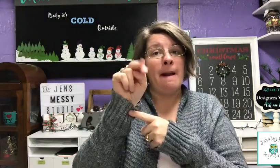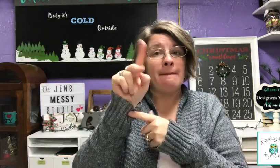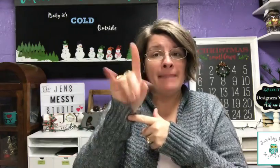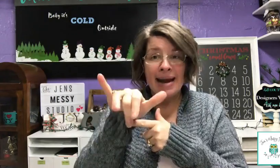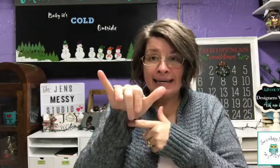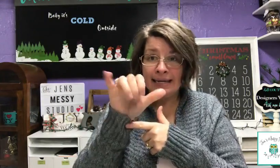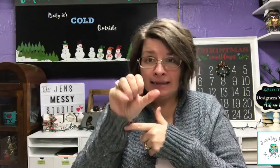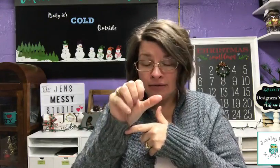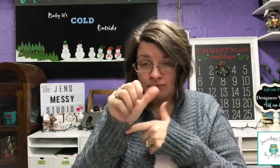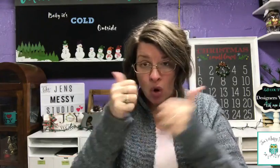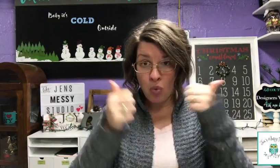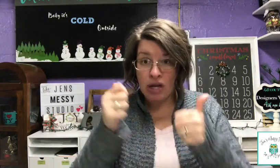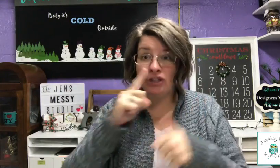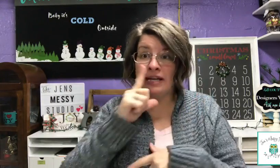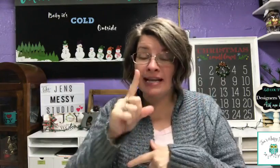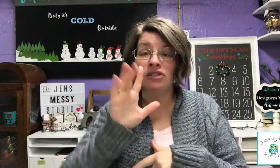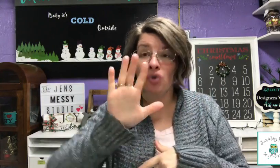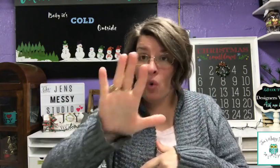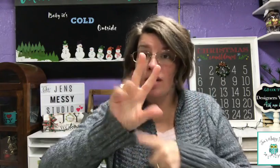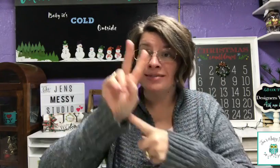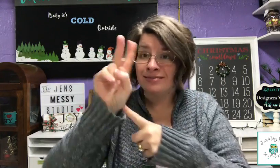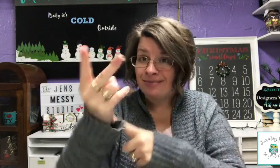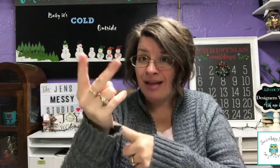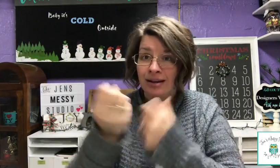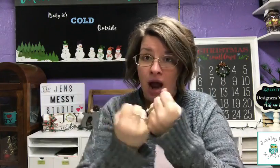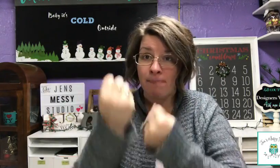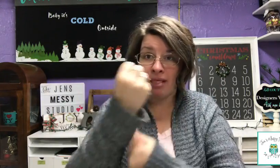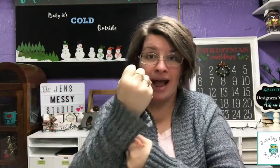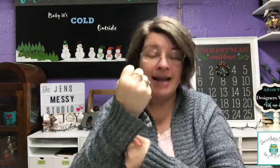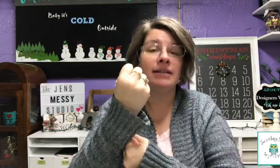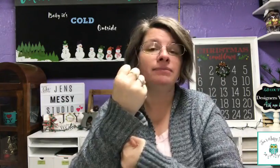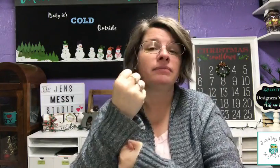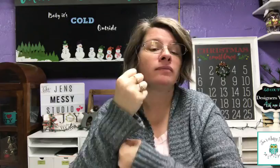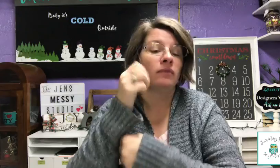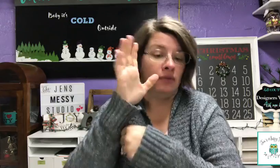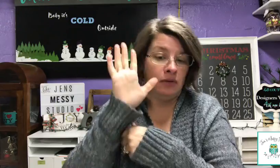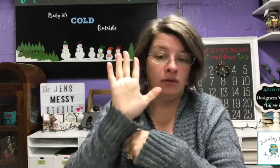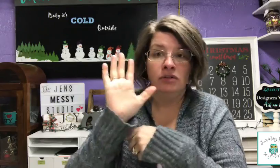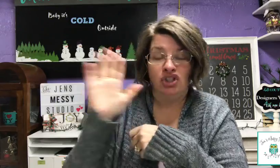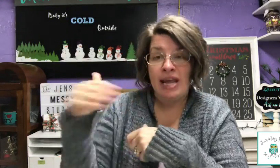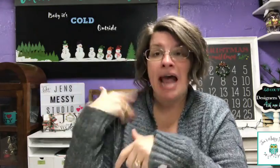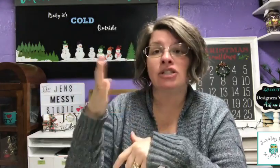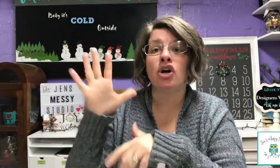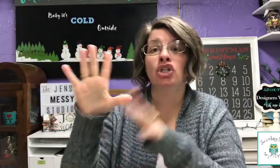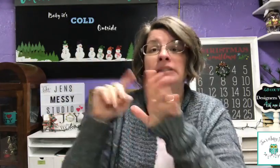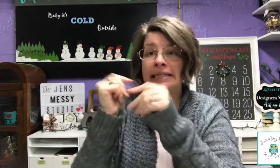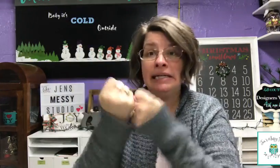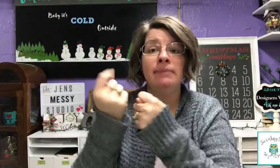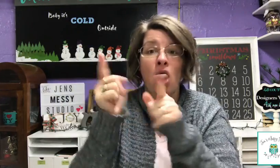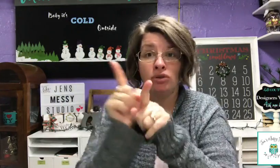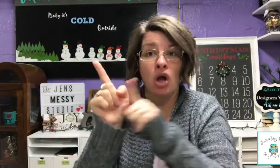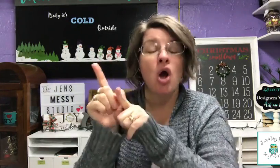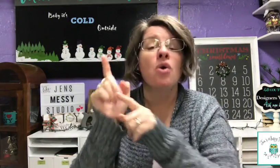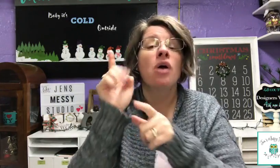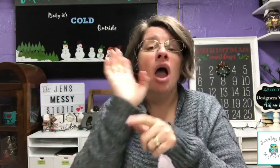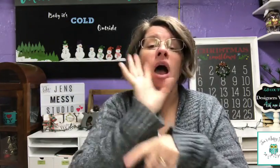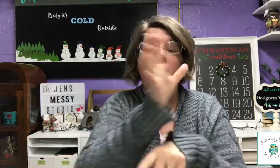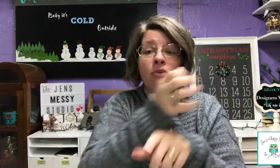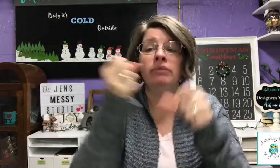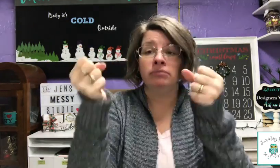meetings with each school session of blind. I'll you work to the rest of my I want will have